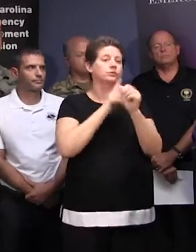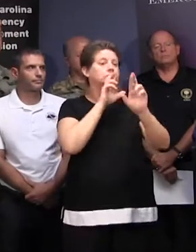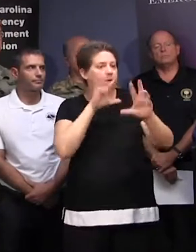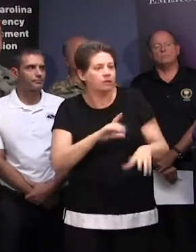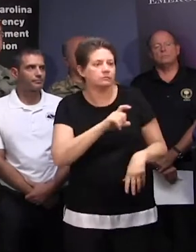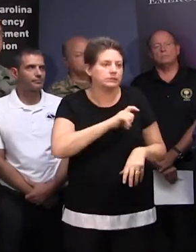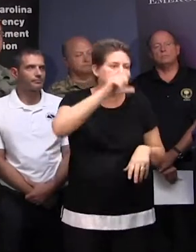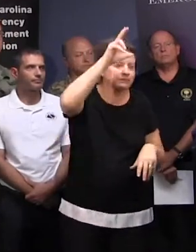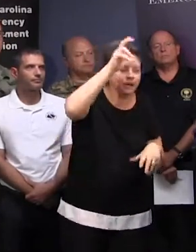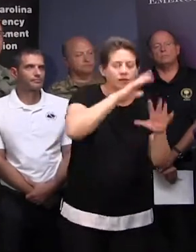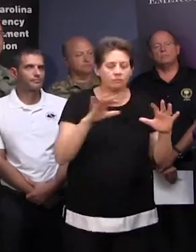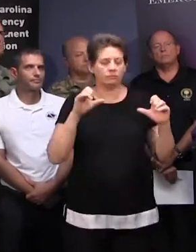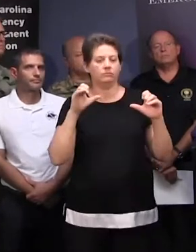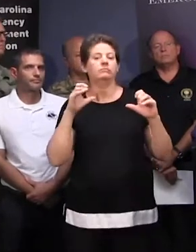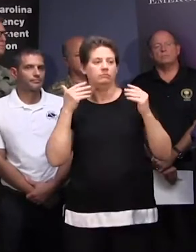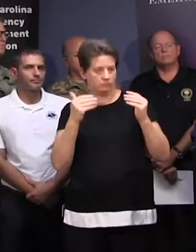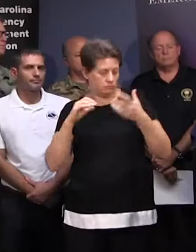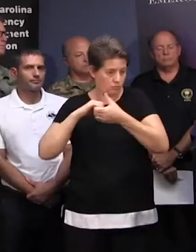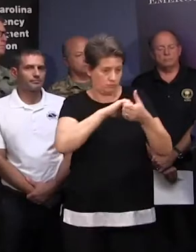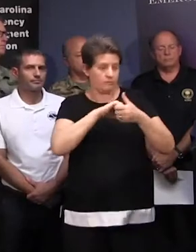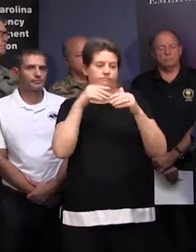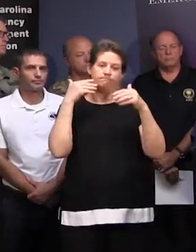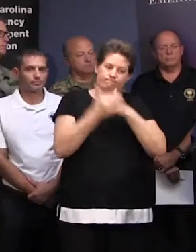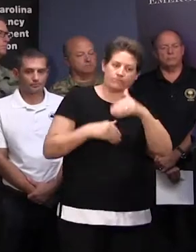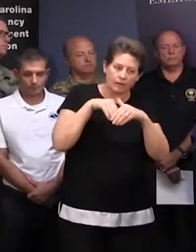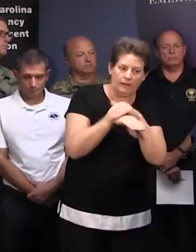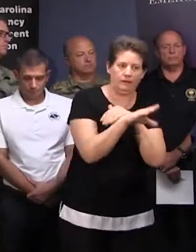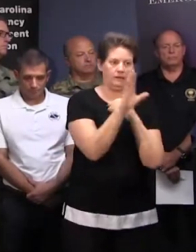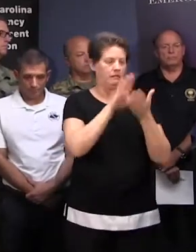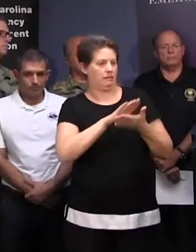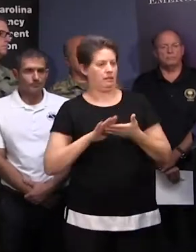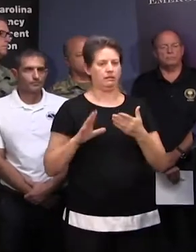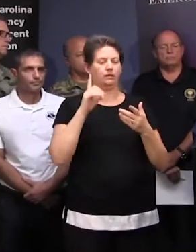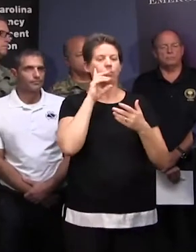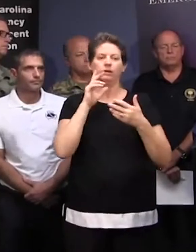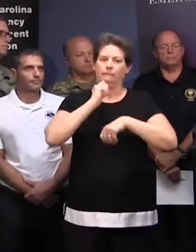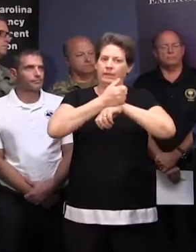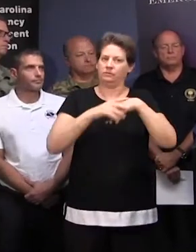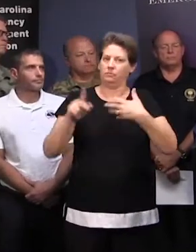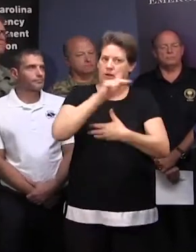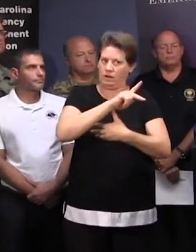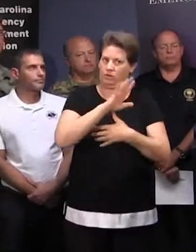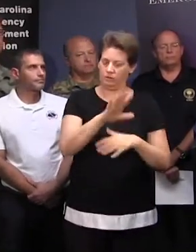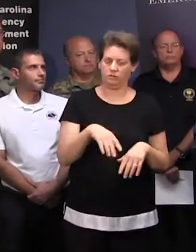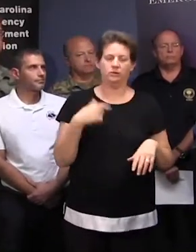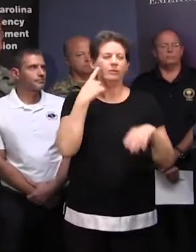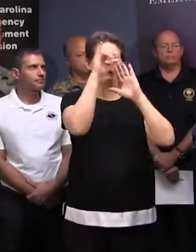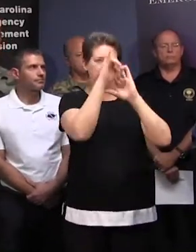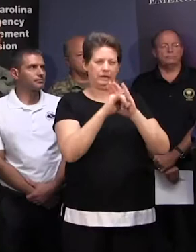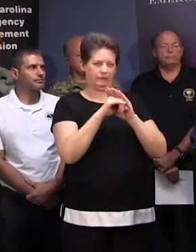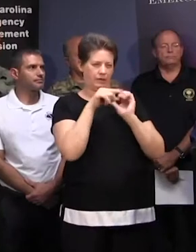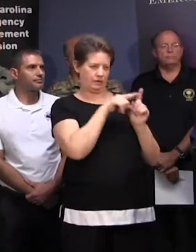and others to cut our way back into the areas. And we'll do it based on a priority basis. We have pre-identified our